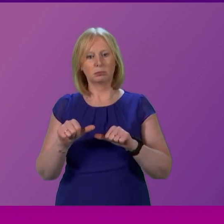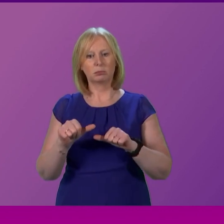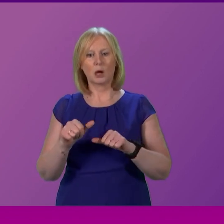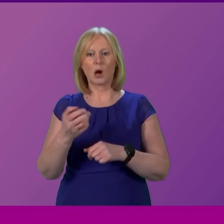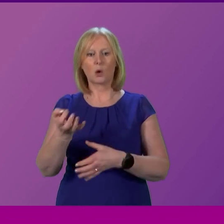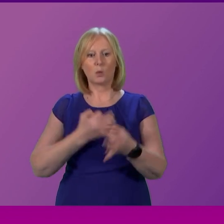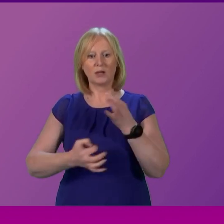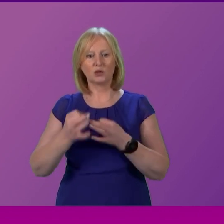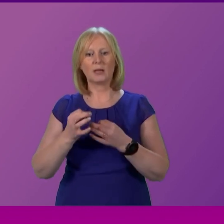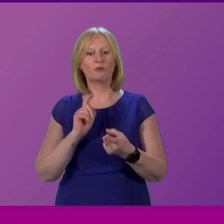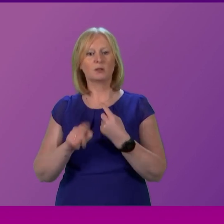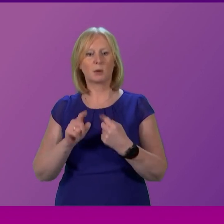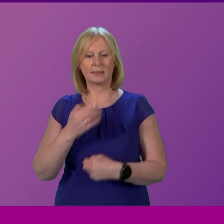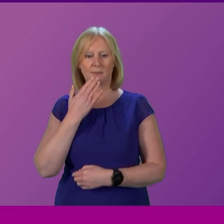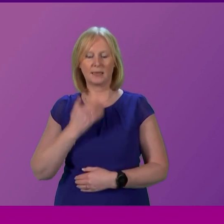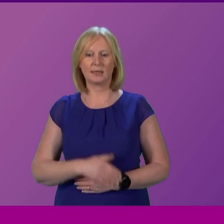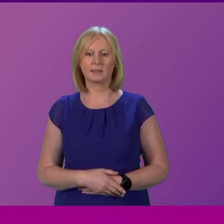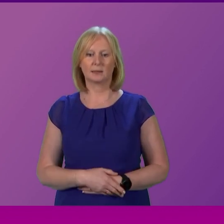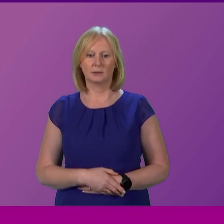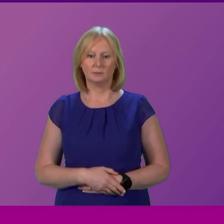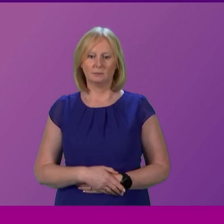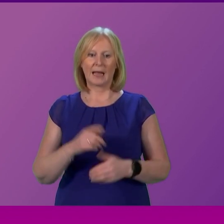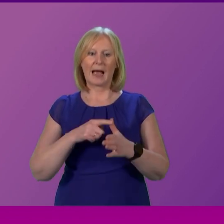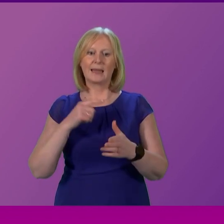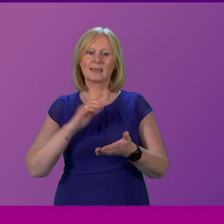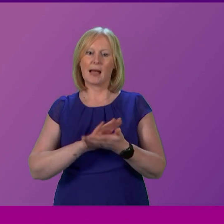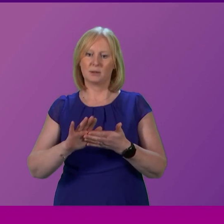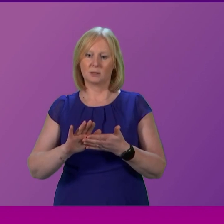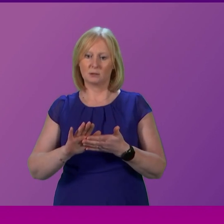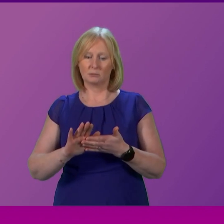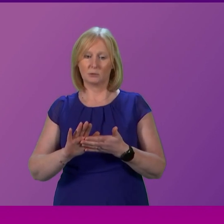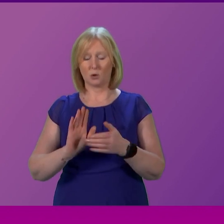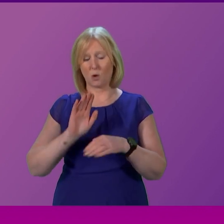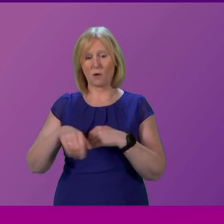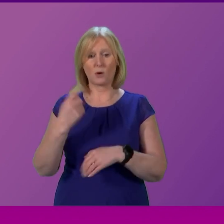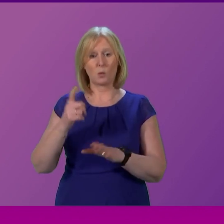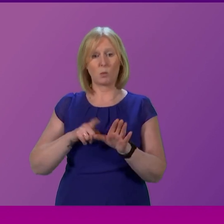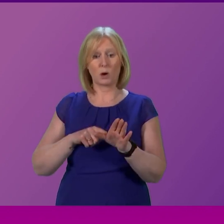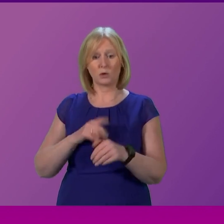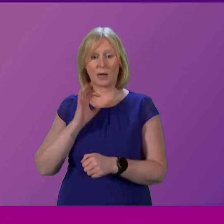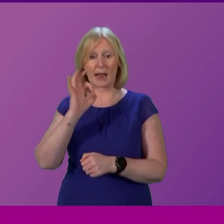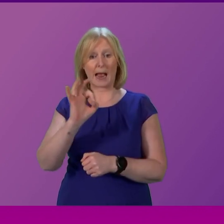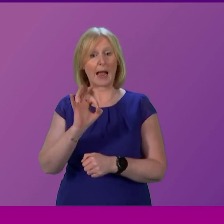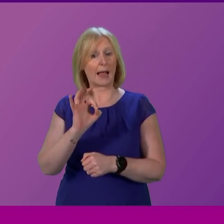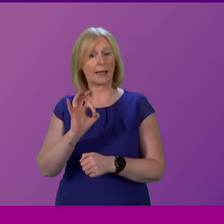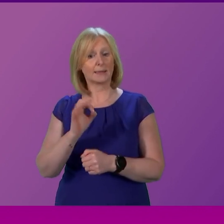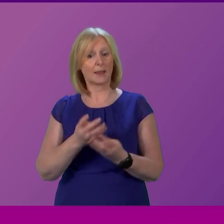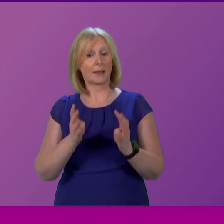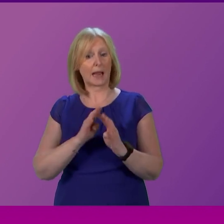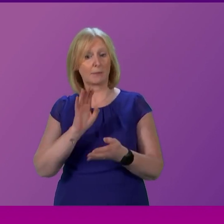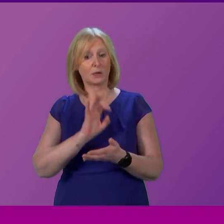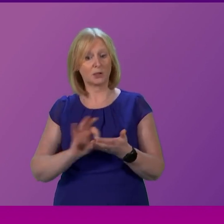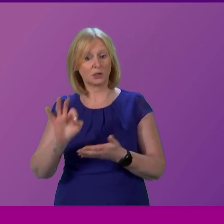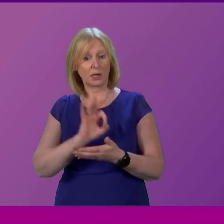call Alex Gould Hamilton Thank you very much indeed presiding officer it's now more than a year since I first asked the cabinet secretary to instruct an urgent government inquiry